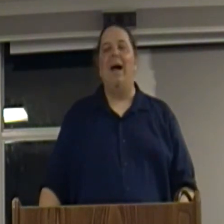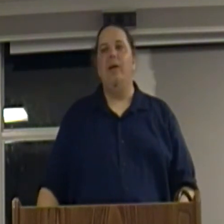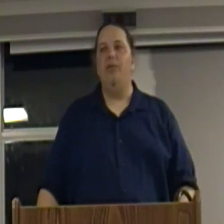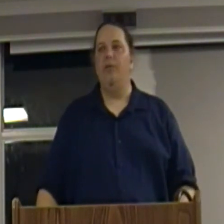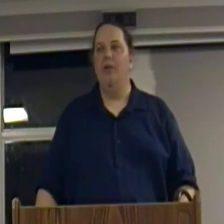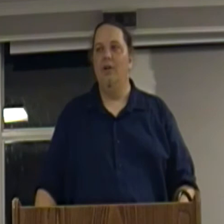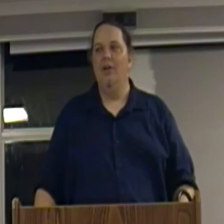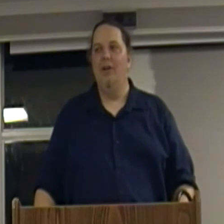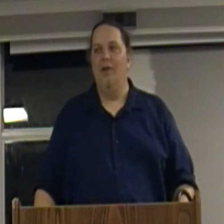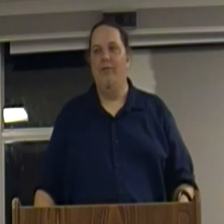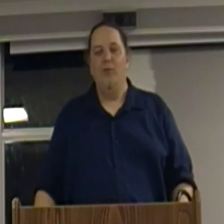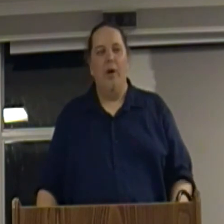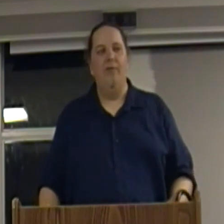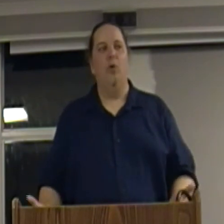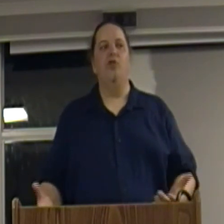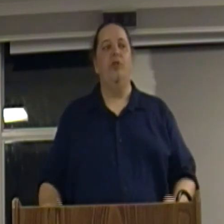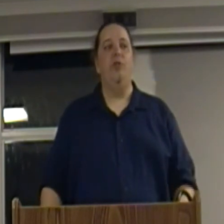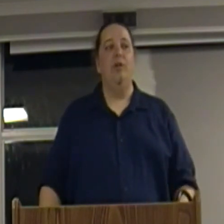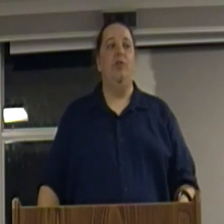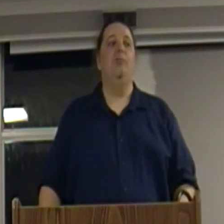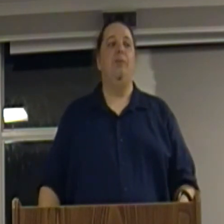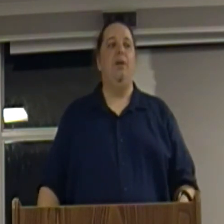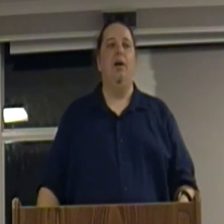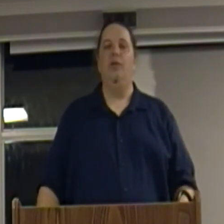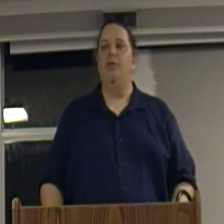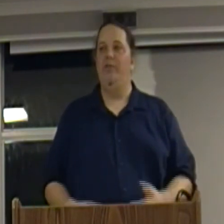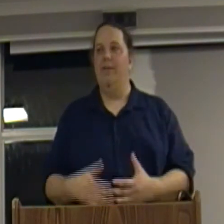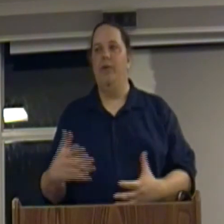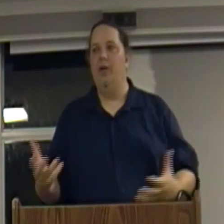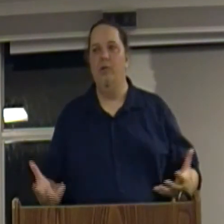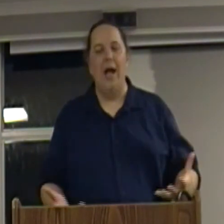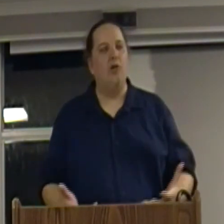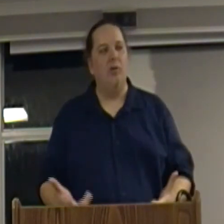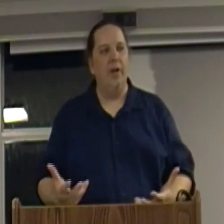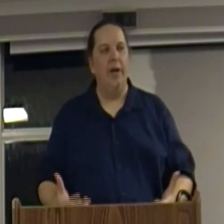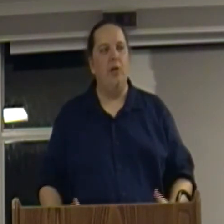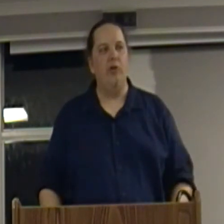rise of great fortunes simply because of natural variation.